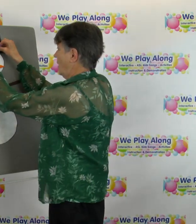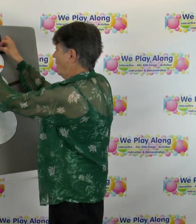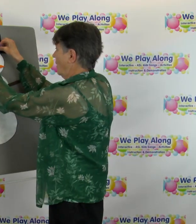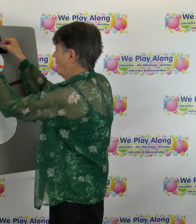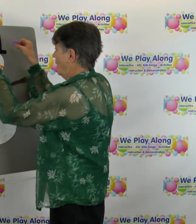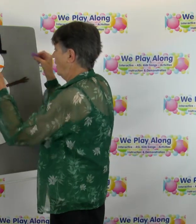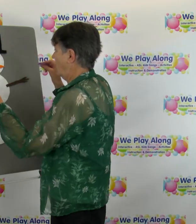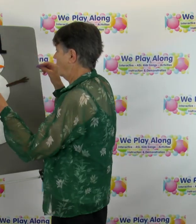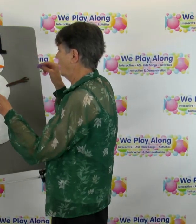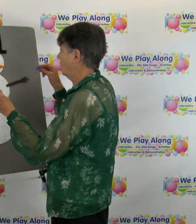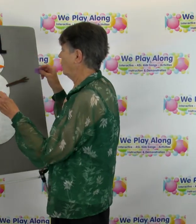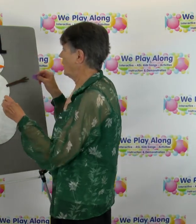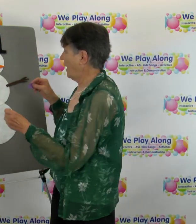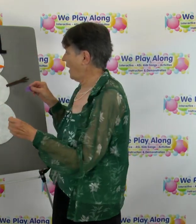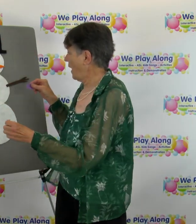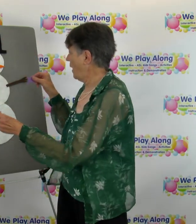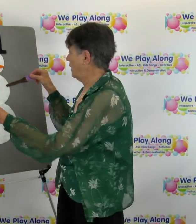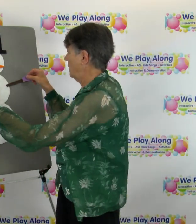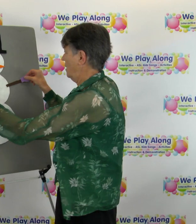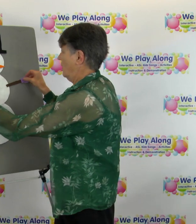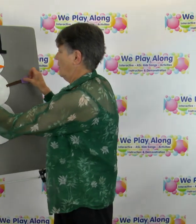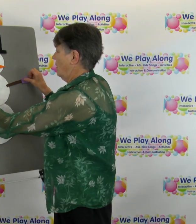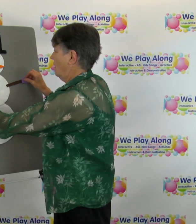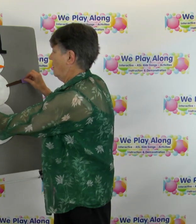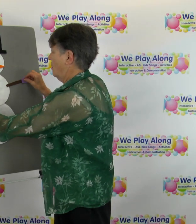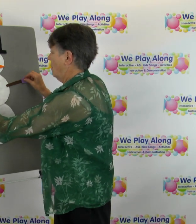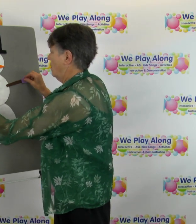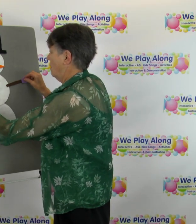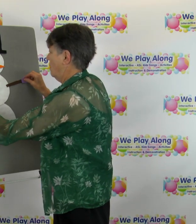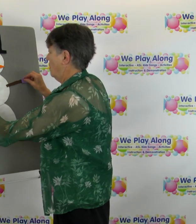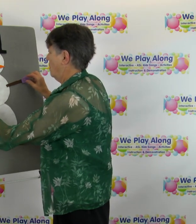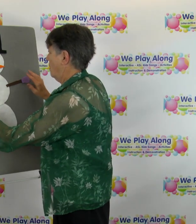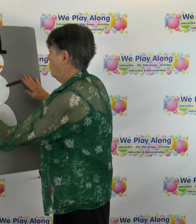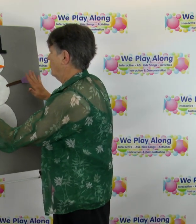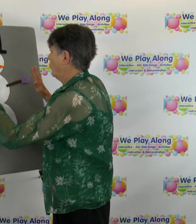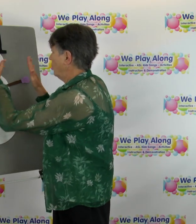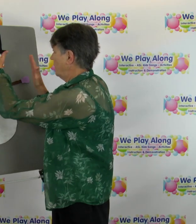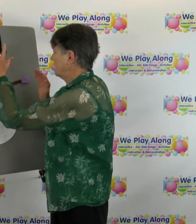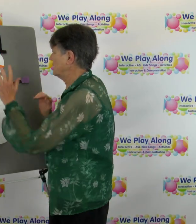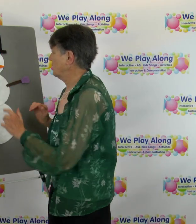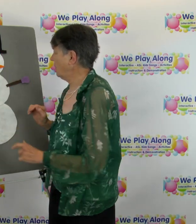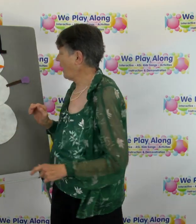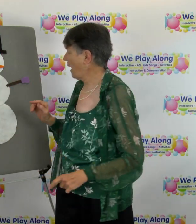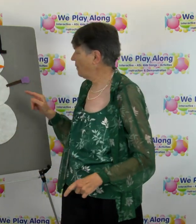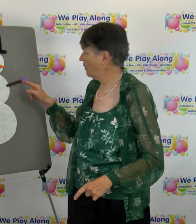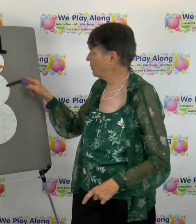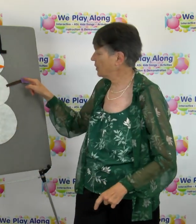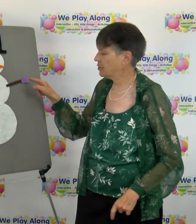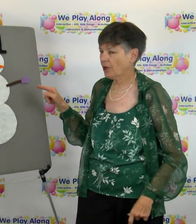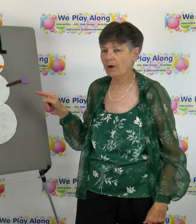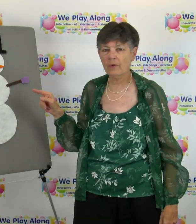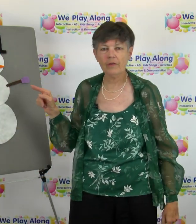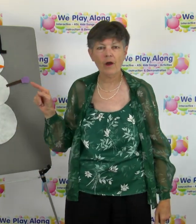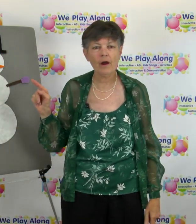we're gonna add purple mittens and a black hat but we're gonna start with our